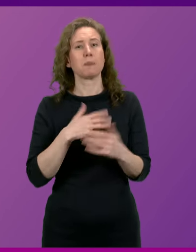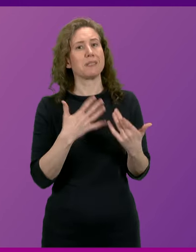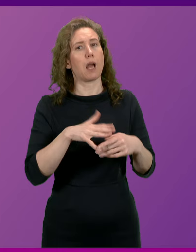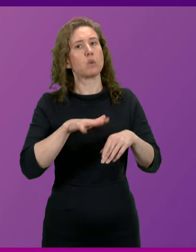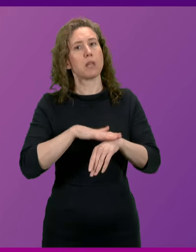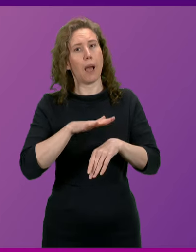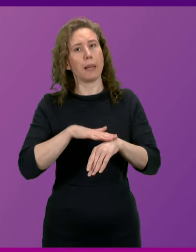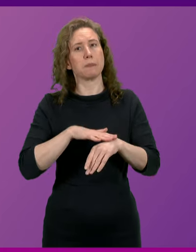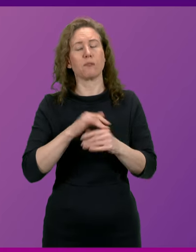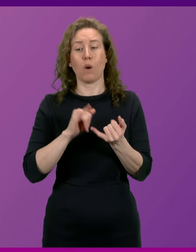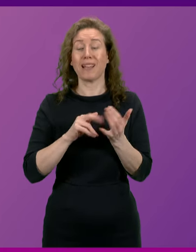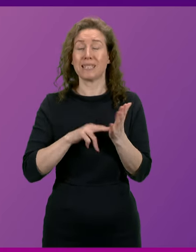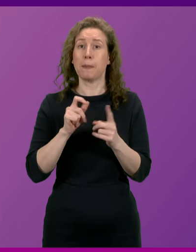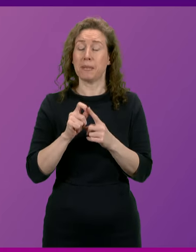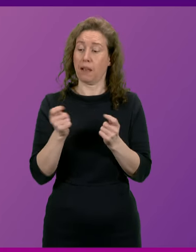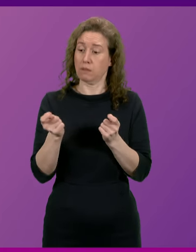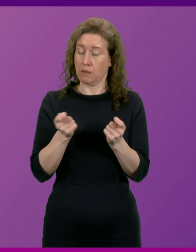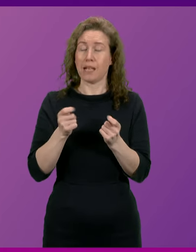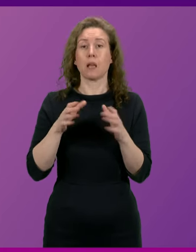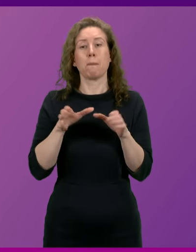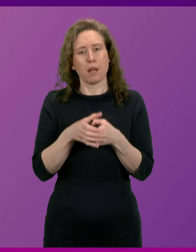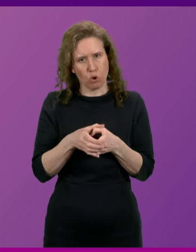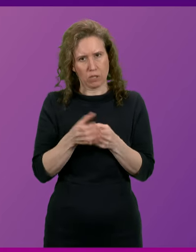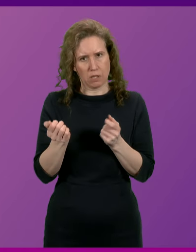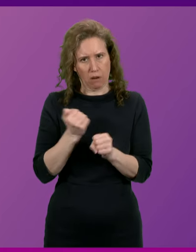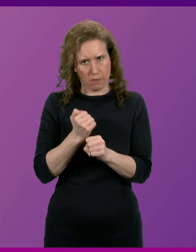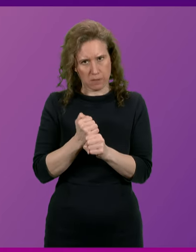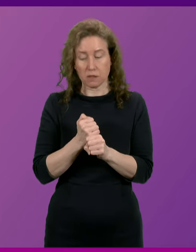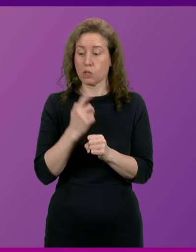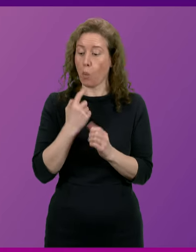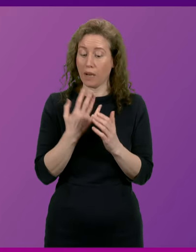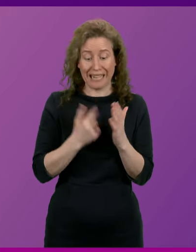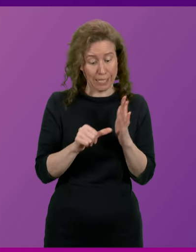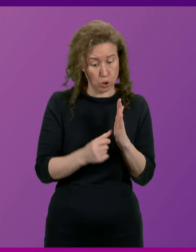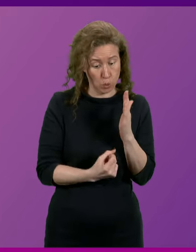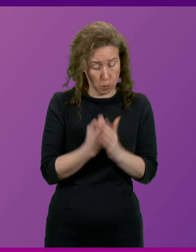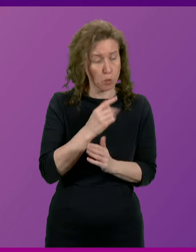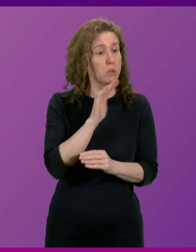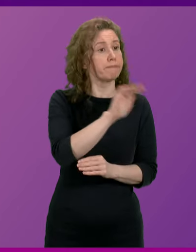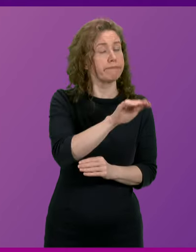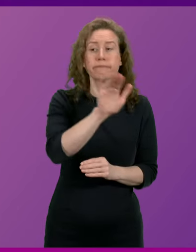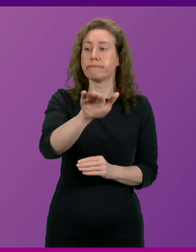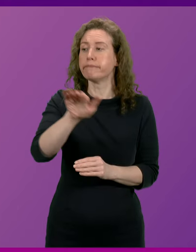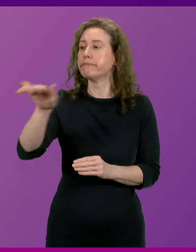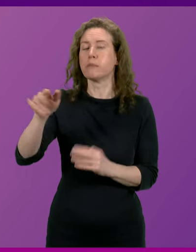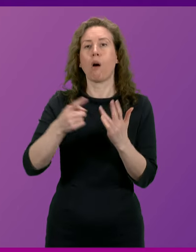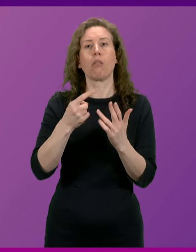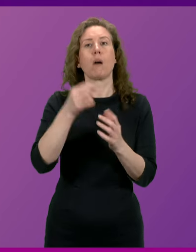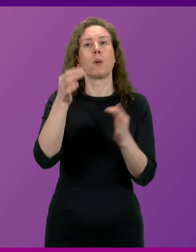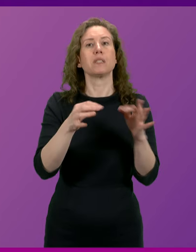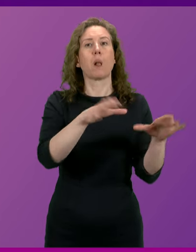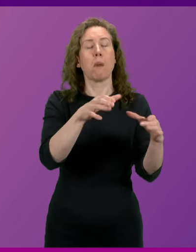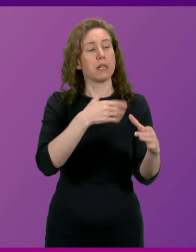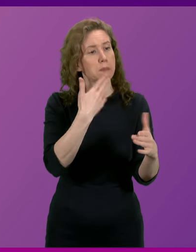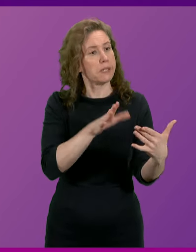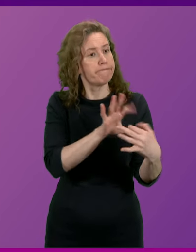the SNP to govern as a minority government to reach out on an issue-by-issue basis to other political parties right across this